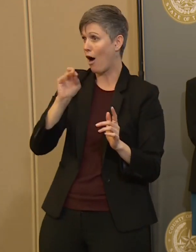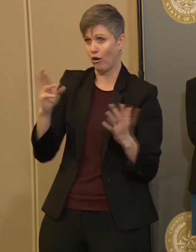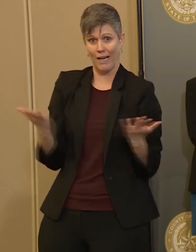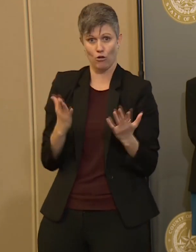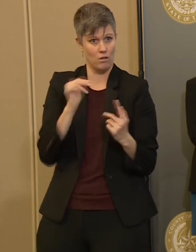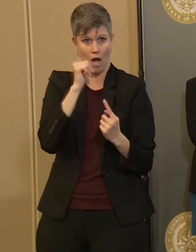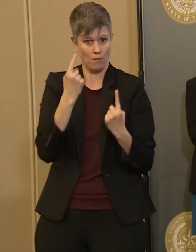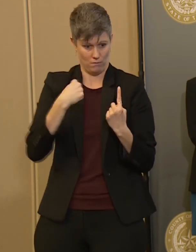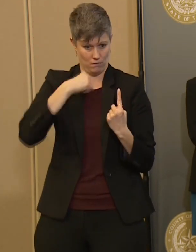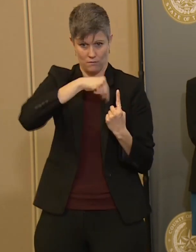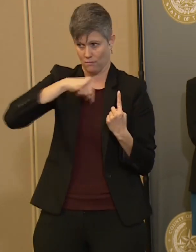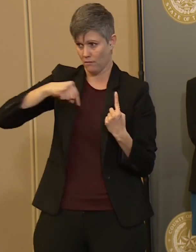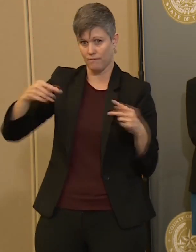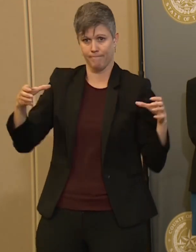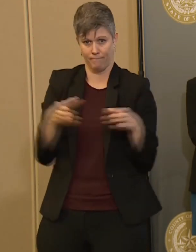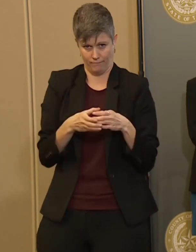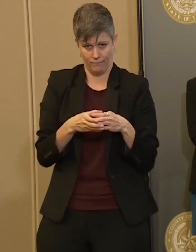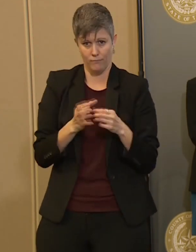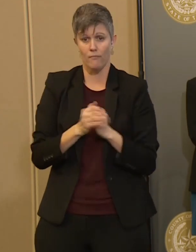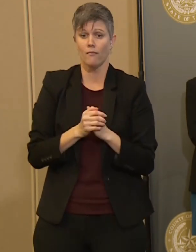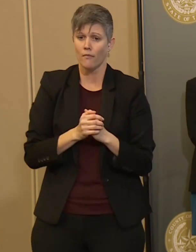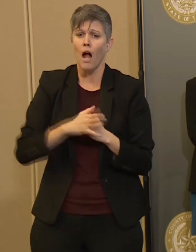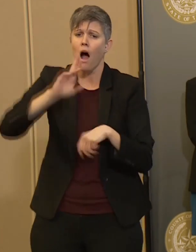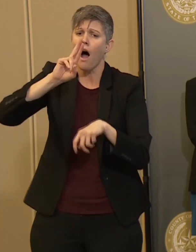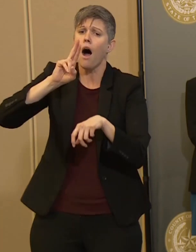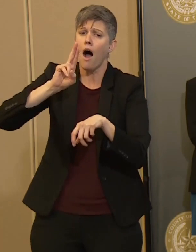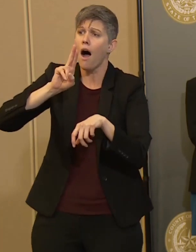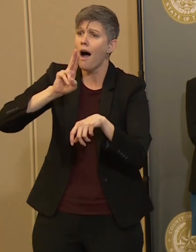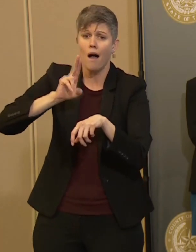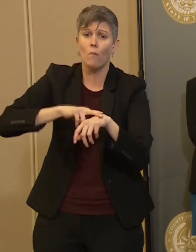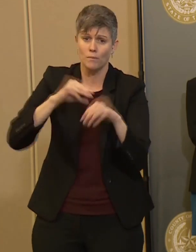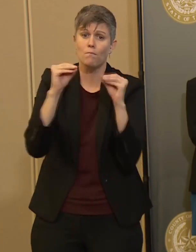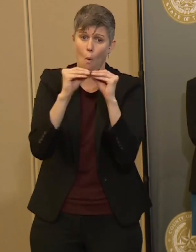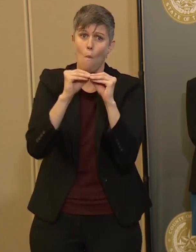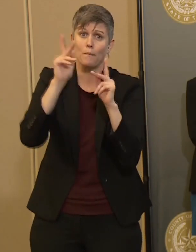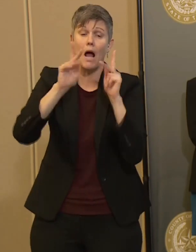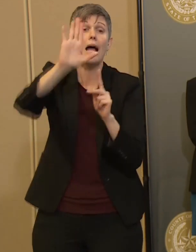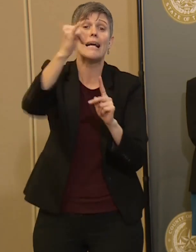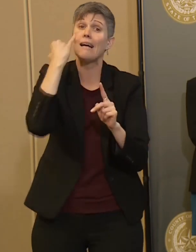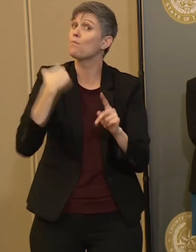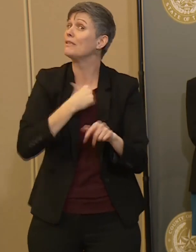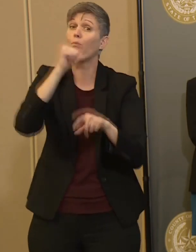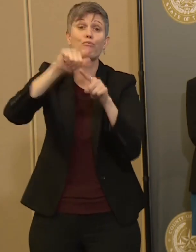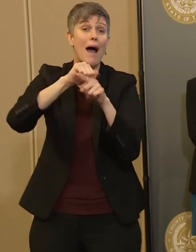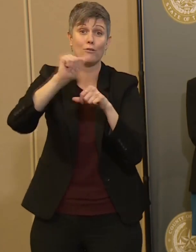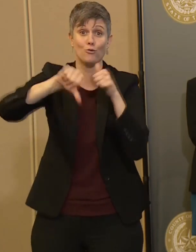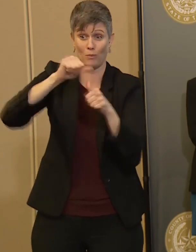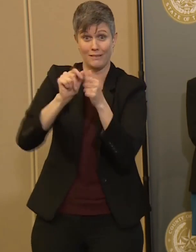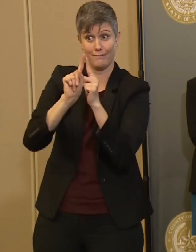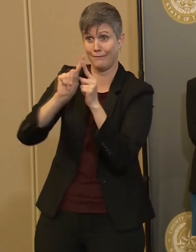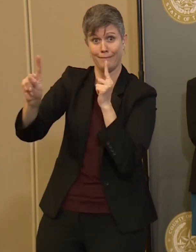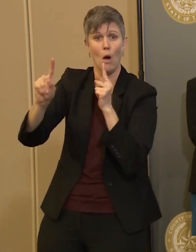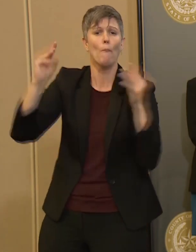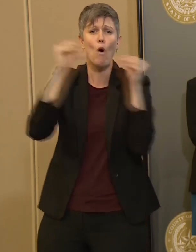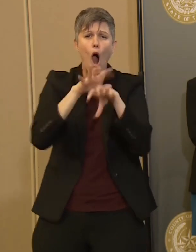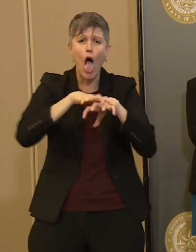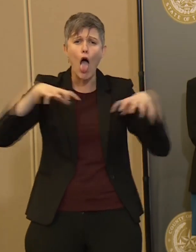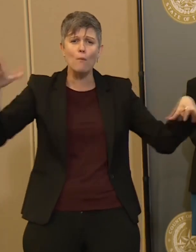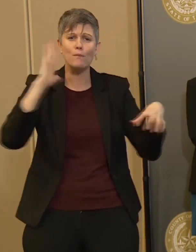others that would be here if we weren't practicing social distancing and trying to keep some people at home.